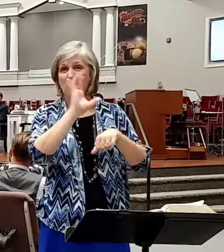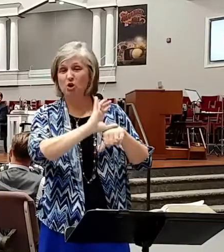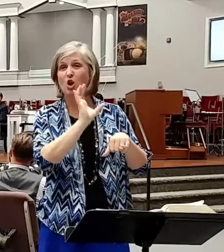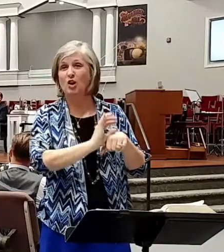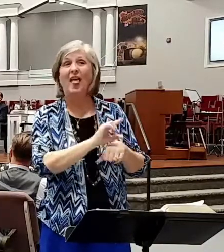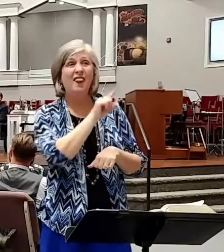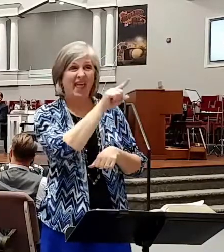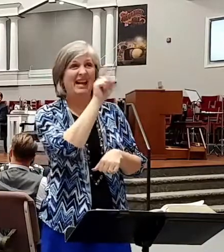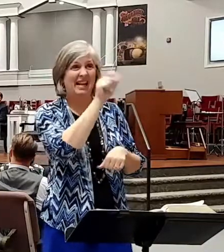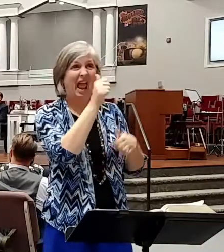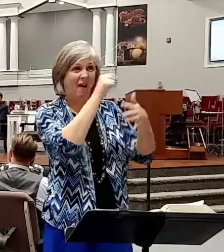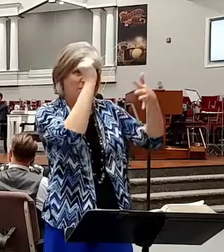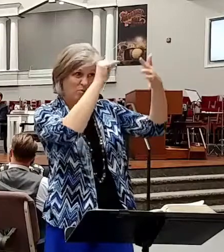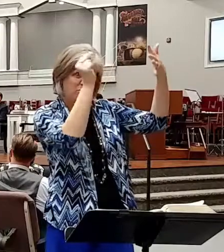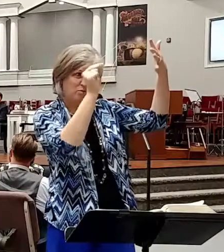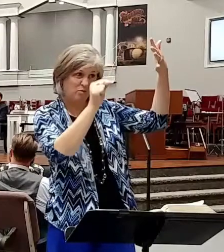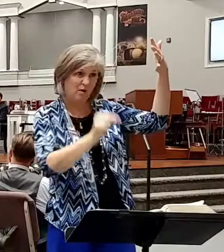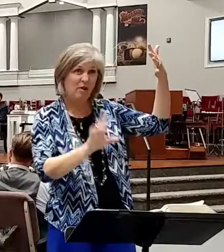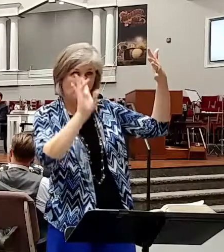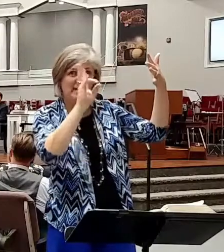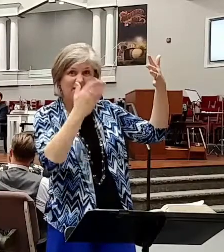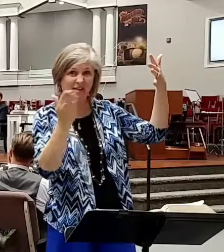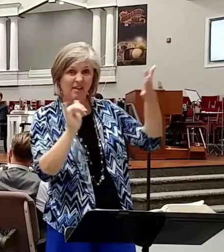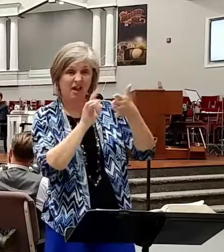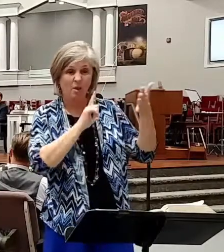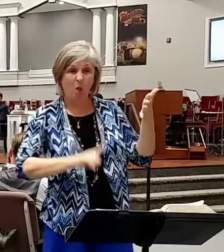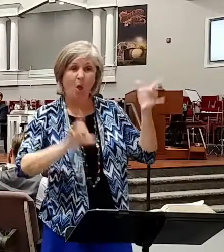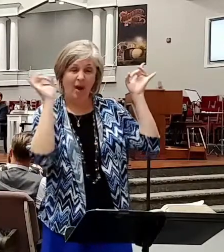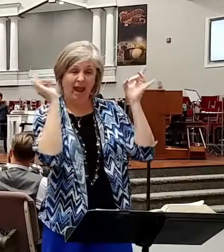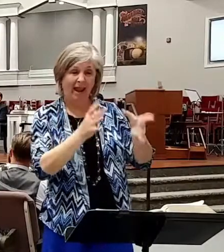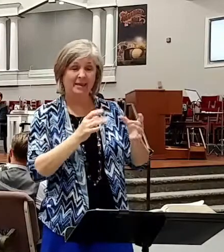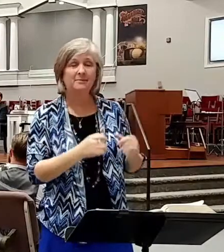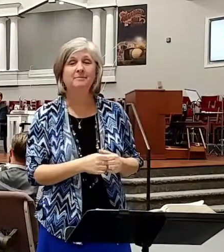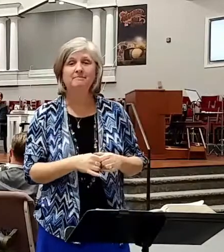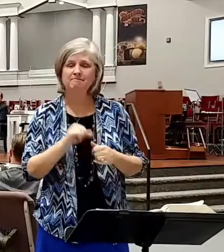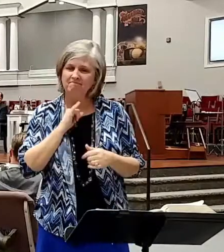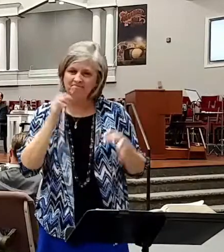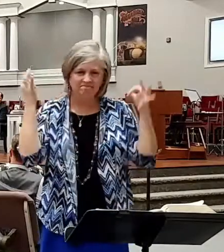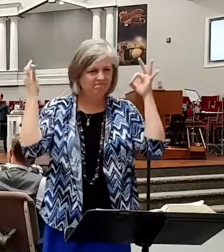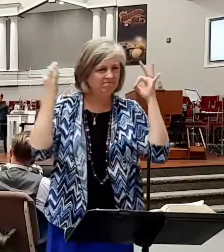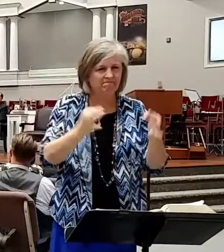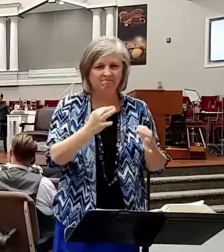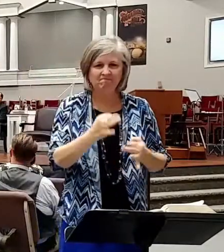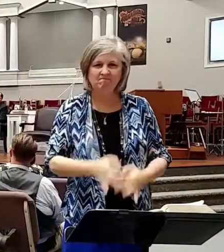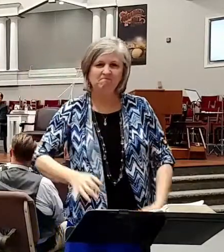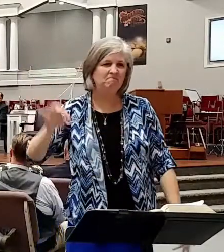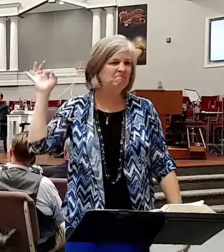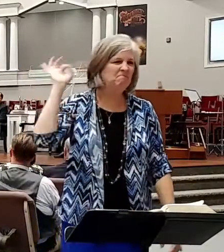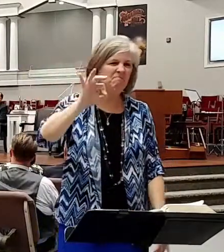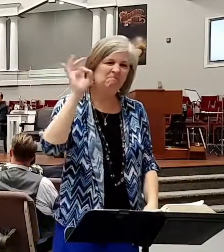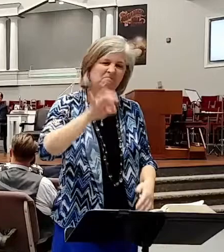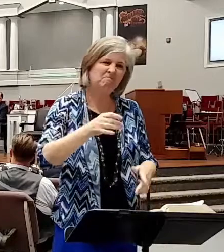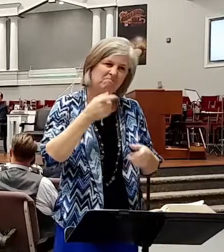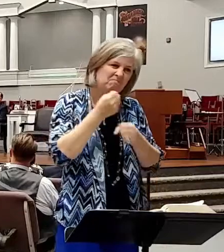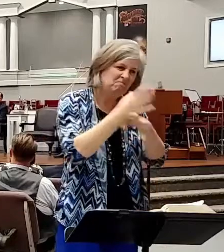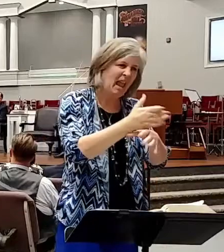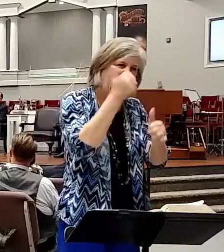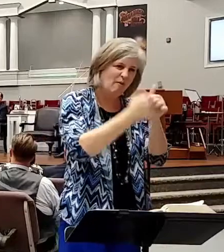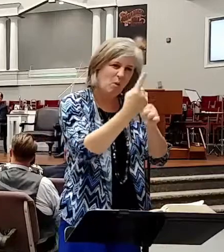every one of those seven things that the Lord doth hate. And I was determined to let them have every one of them. And I got up and preached those